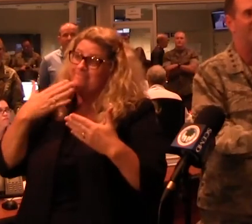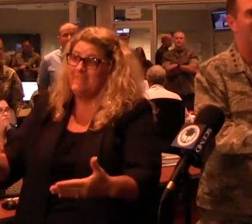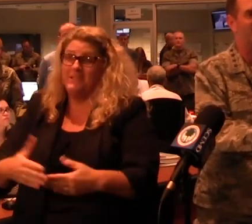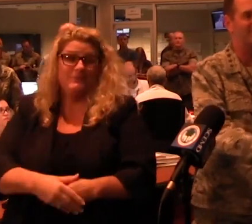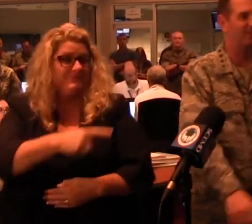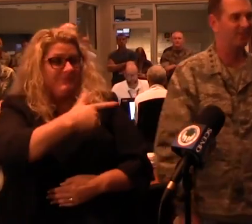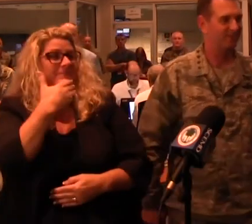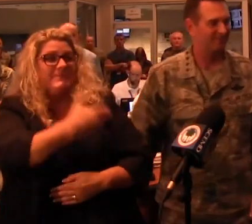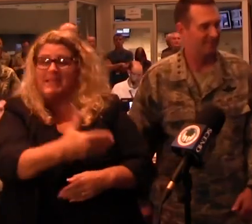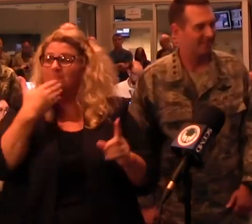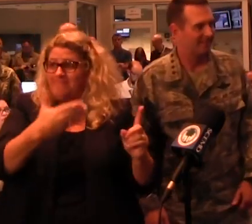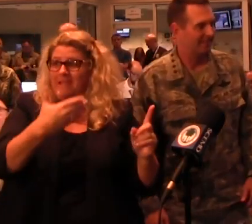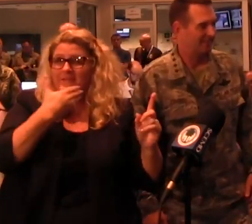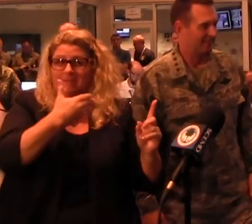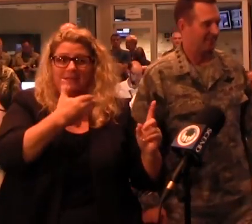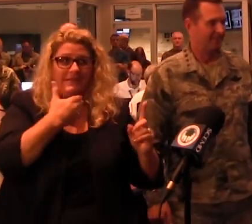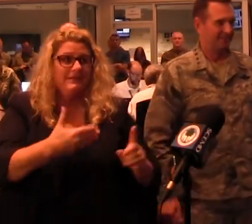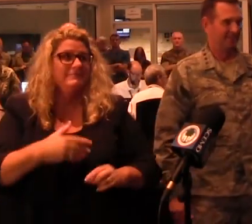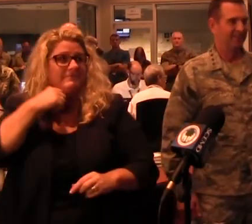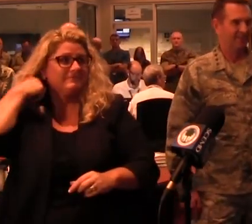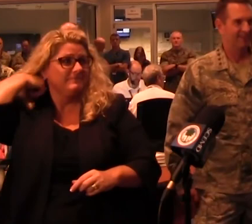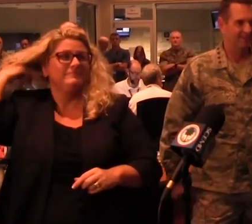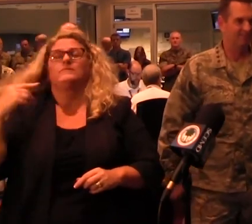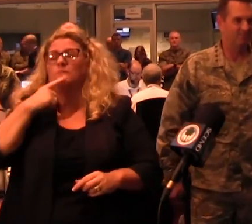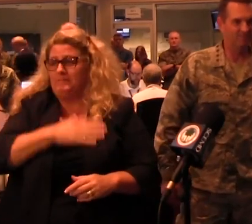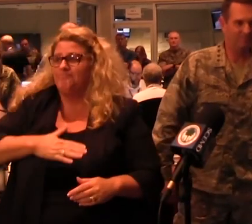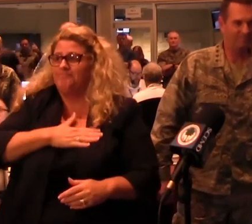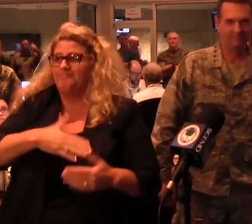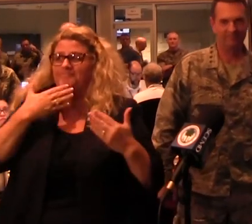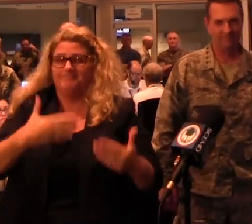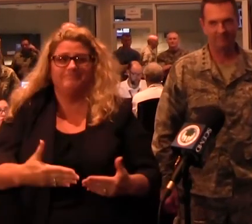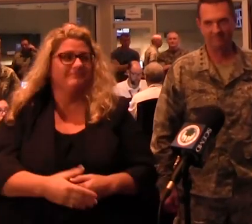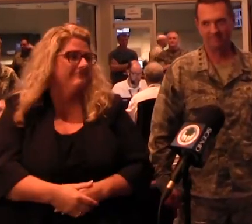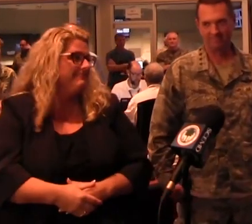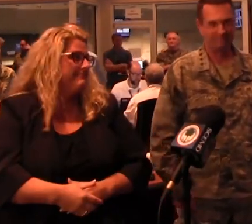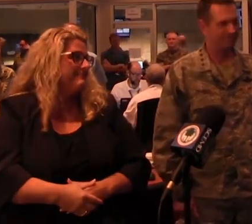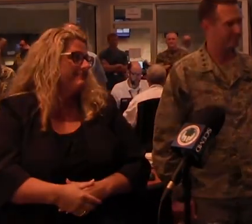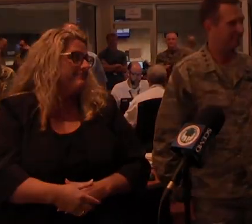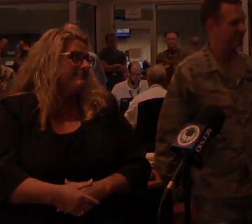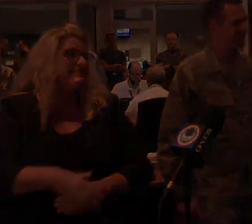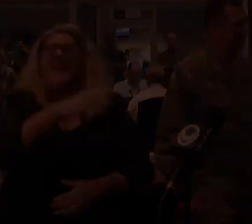you very much. Thank you governor.